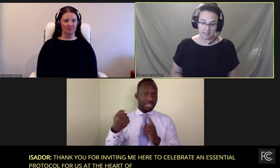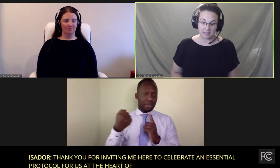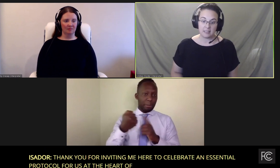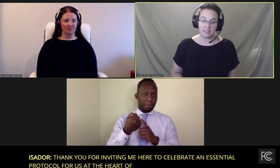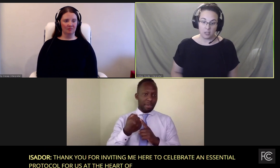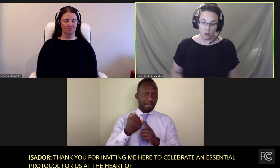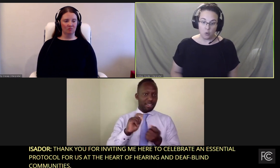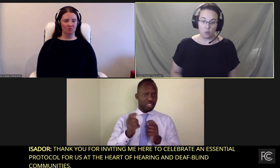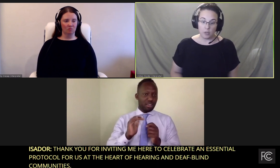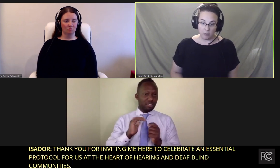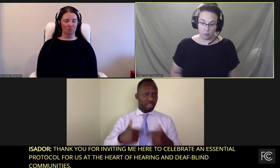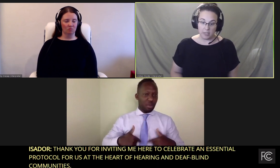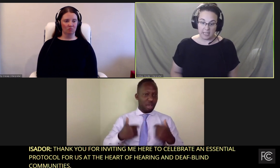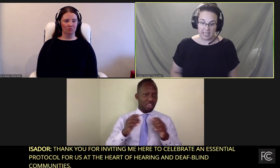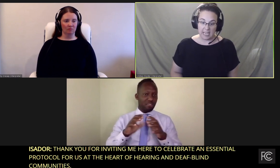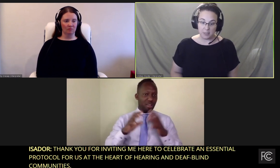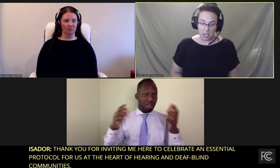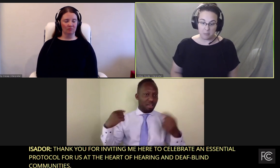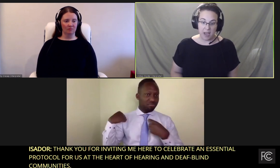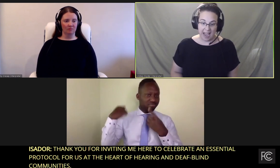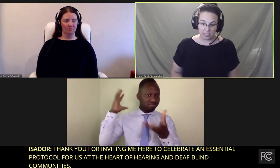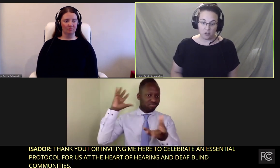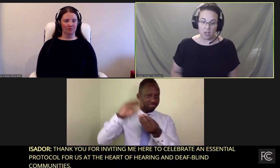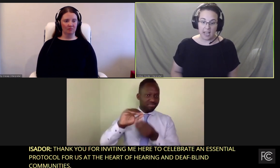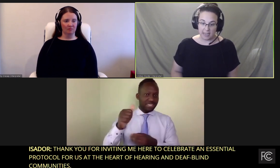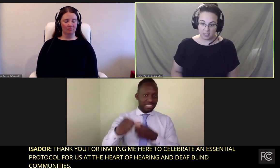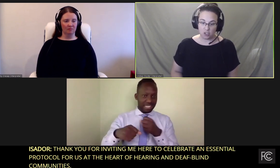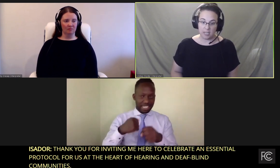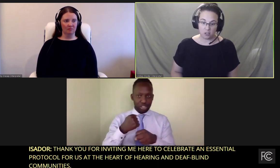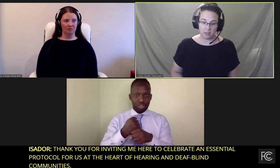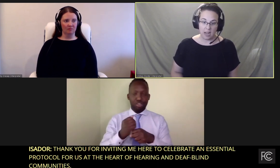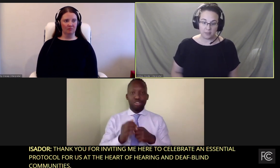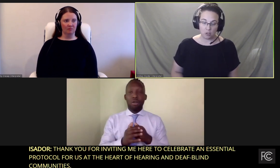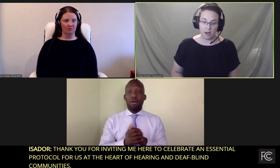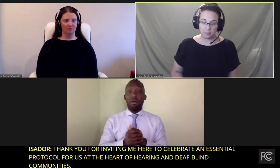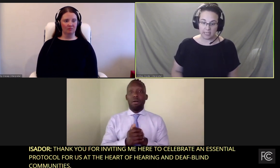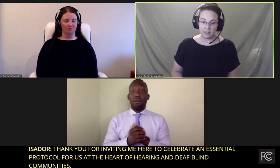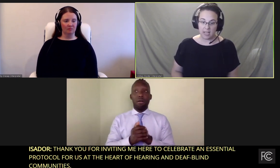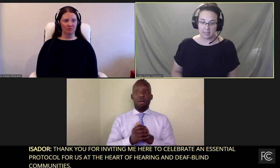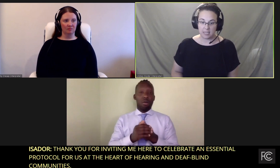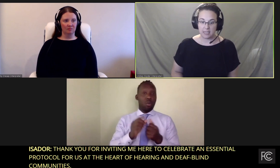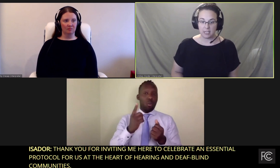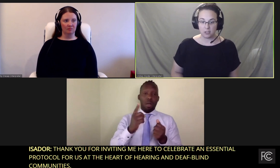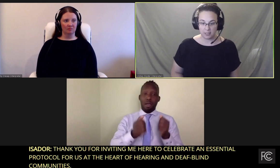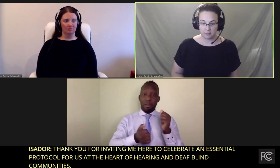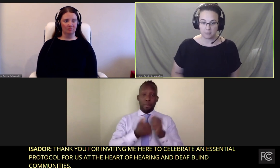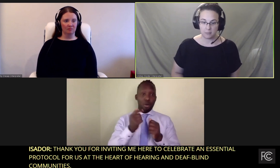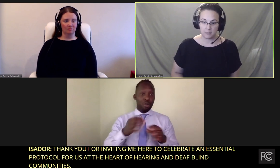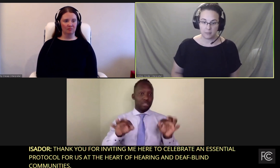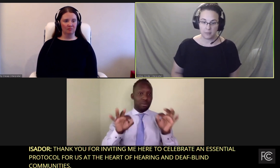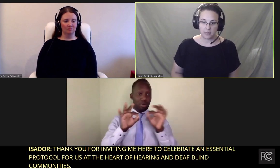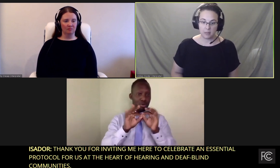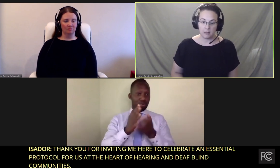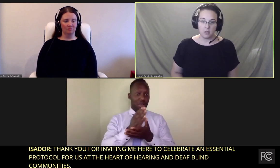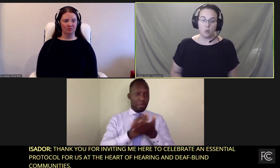act. It really is impactful and has changed our lives incredibly in the last 10 years.